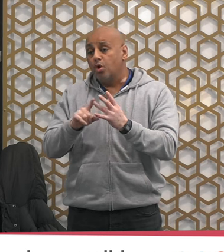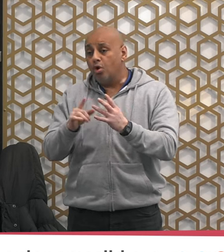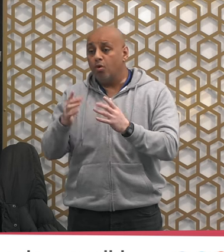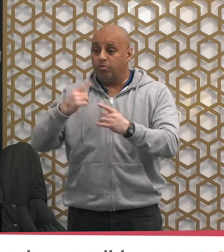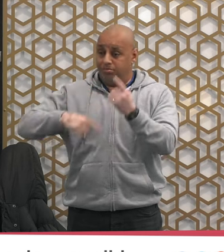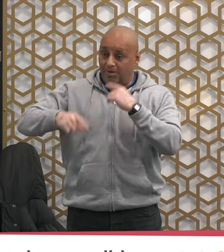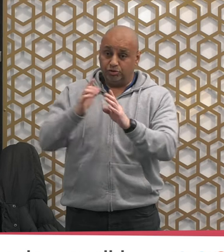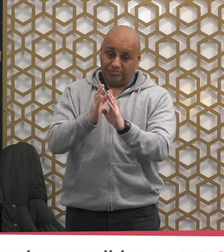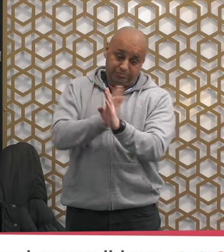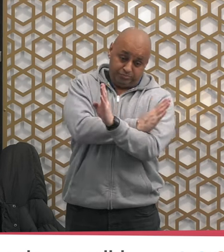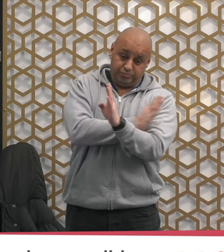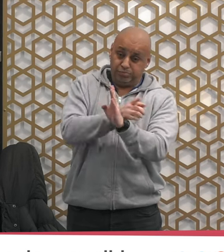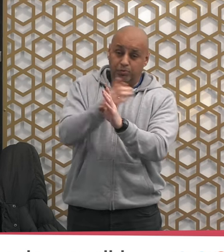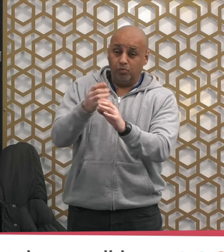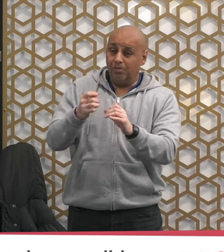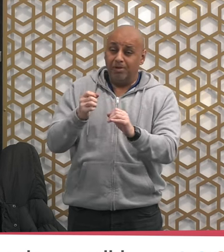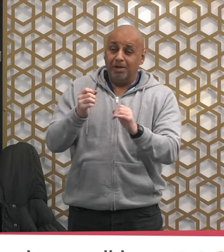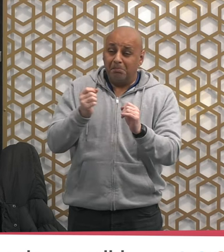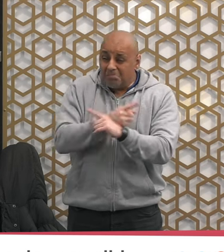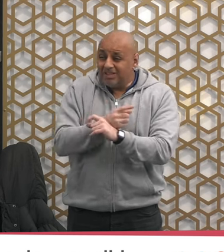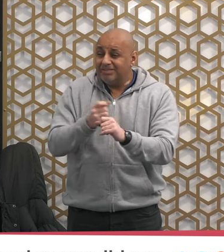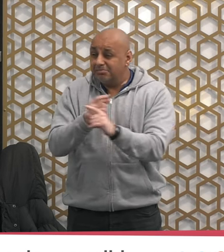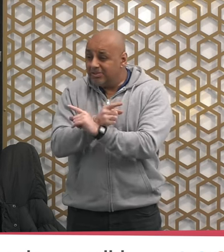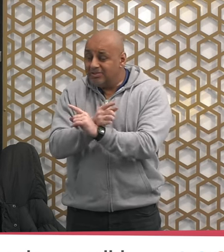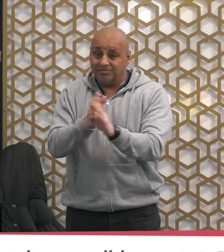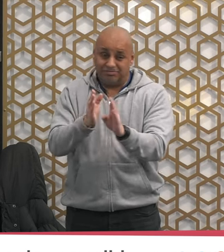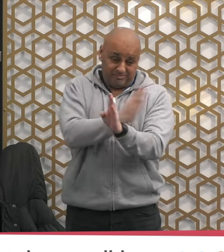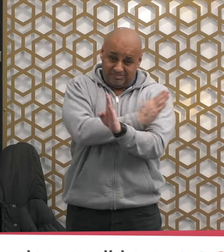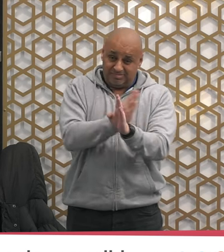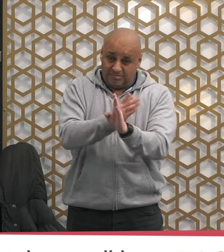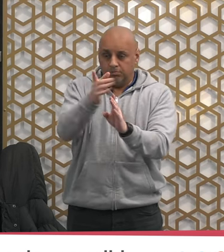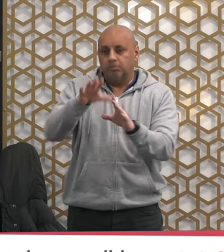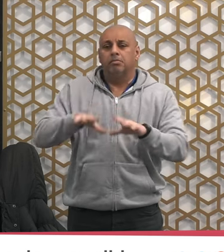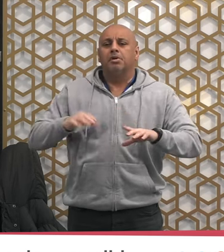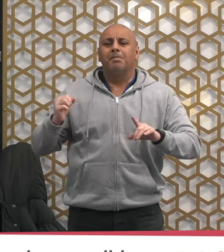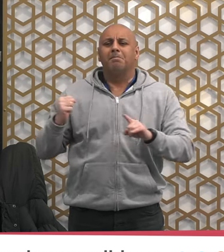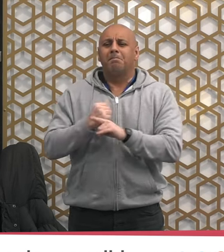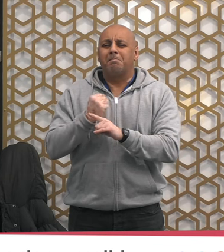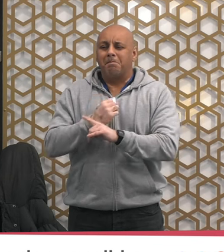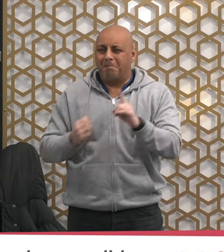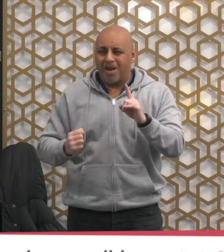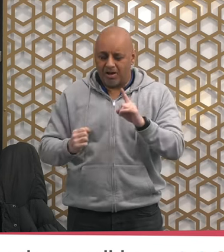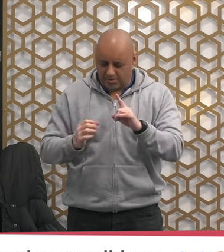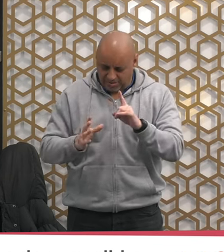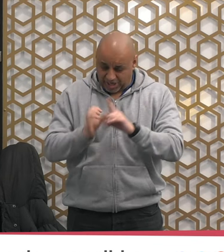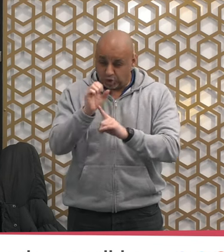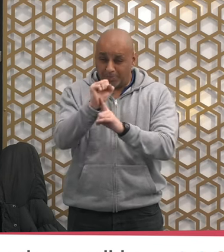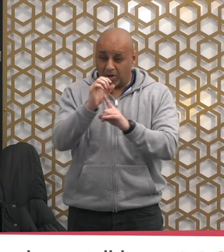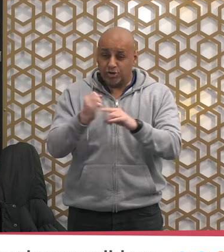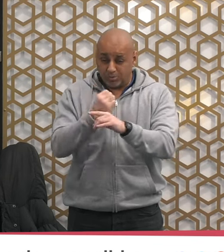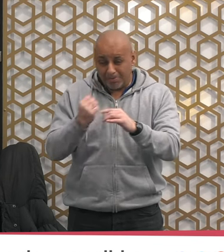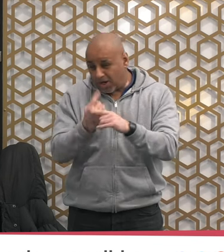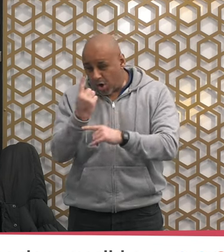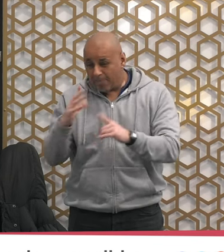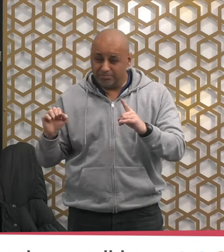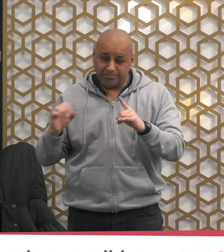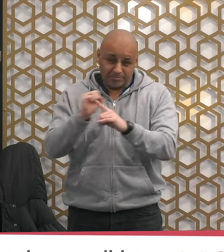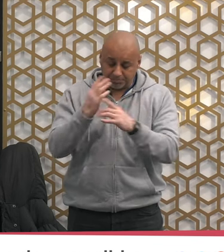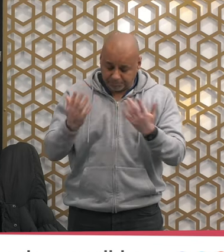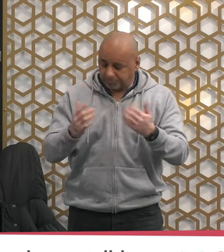them up within this month before we enter into the month of Ramadan and then in addition to those